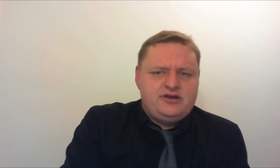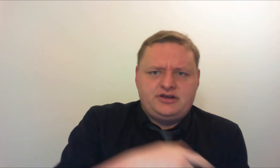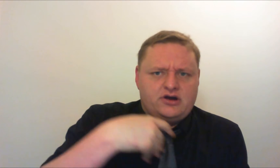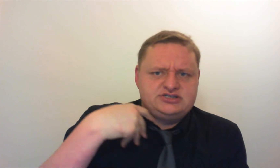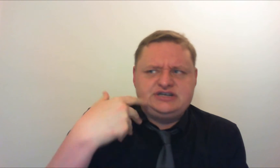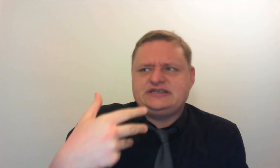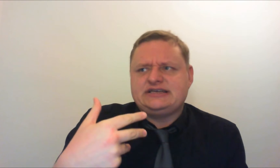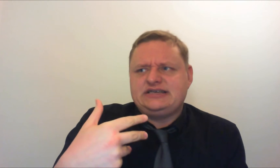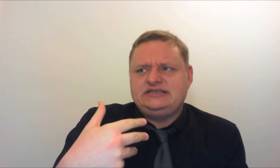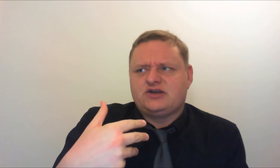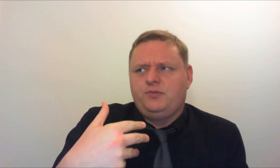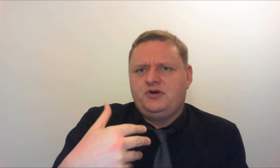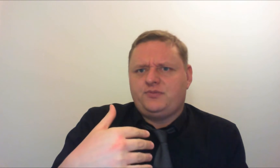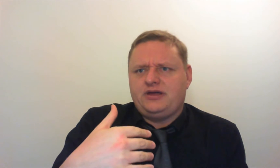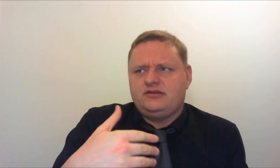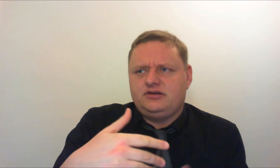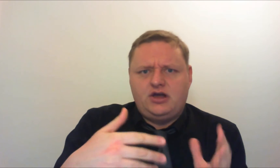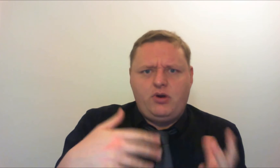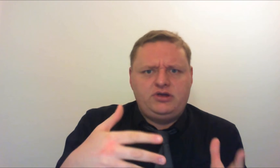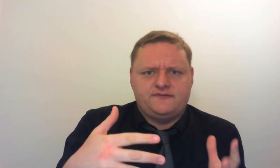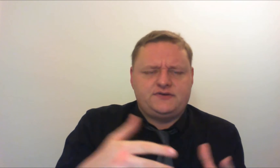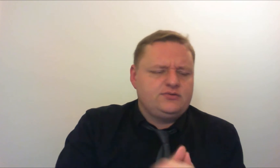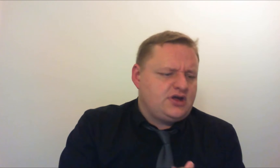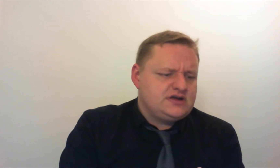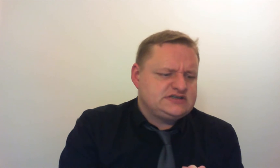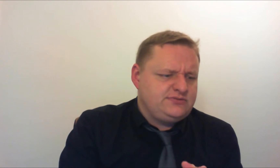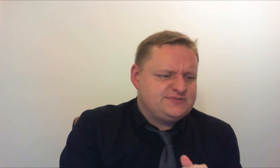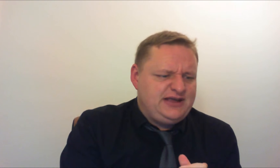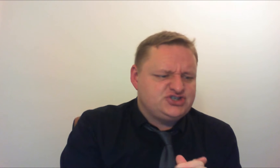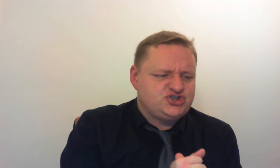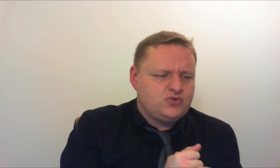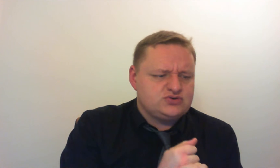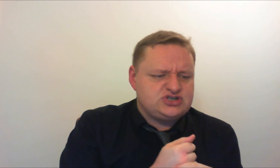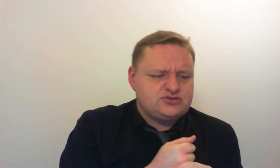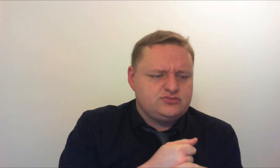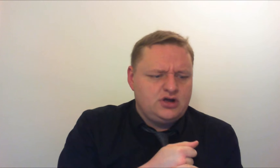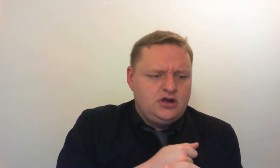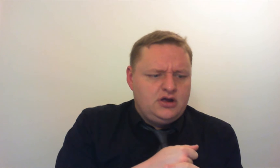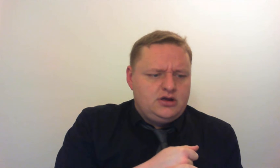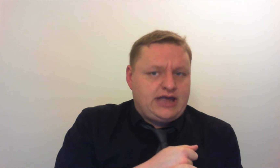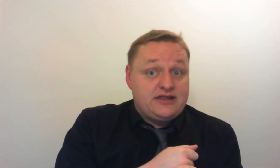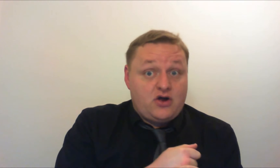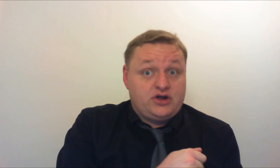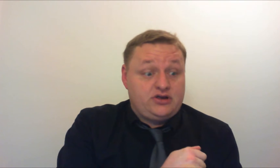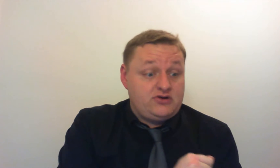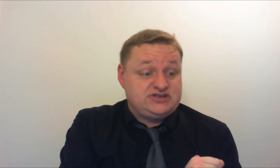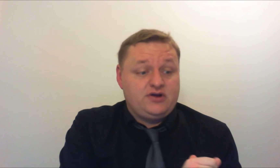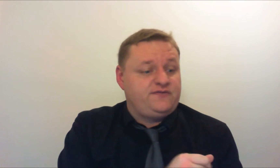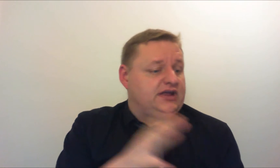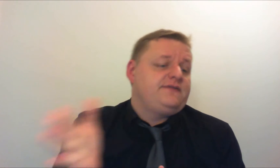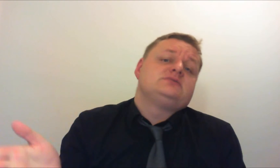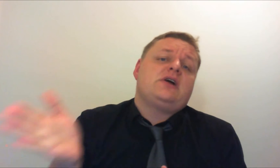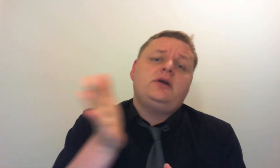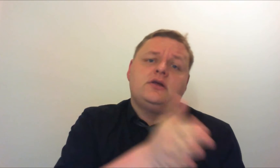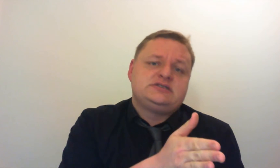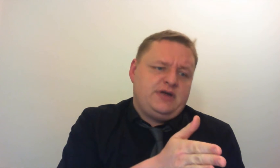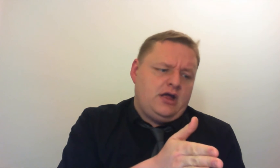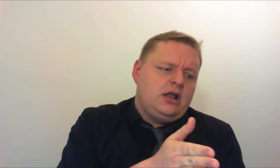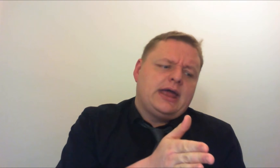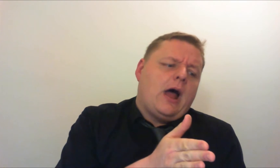period and you got GCSEs coming up in you know only a few years so it's a bit short to get diagnosed I think if I was diagnosed a